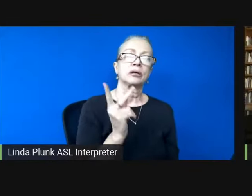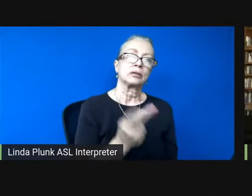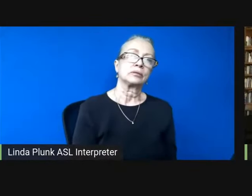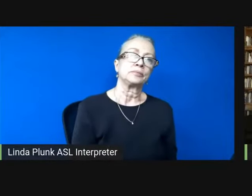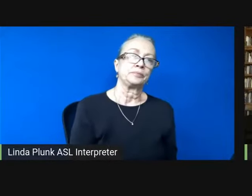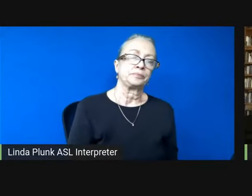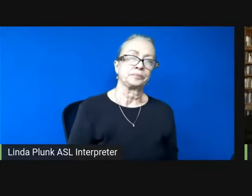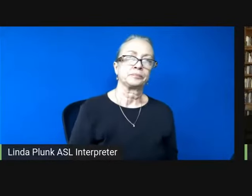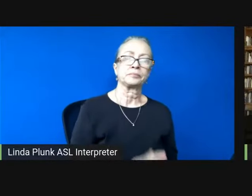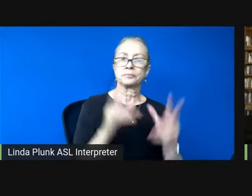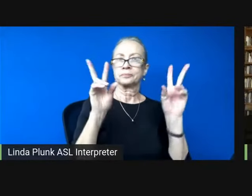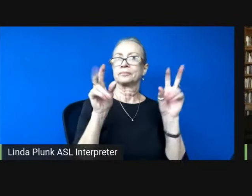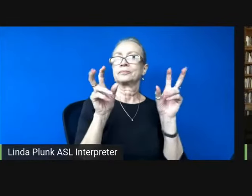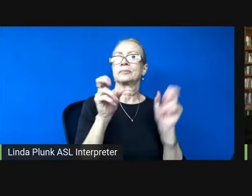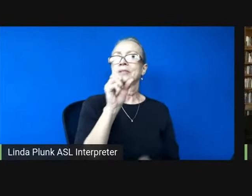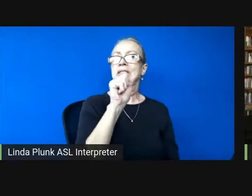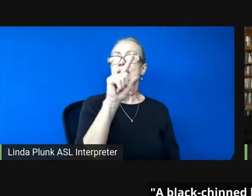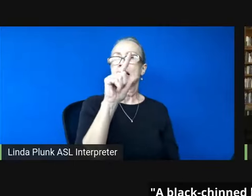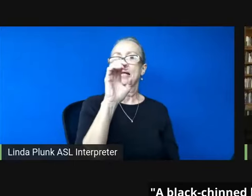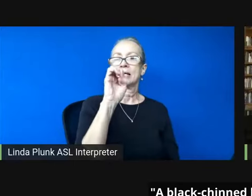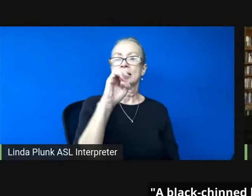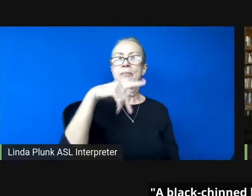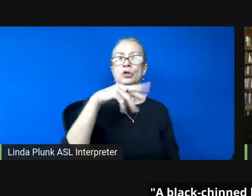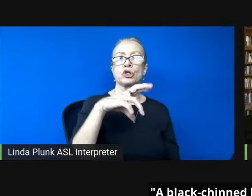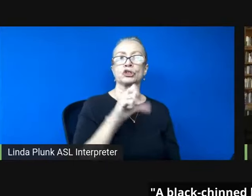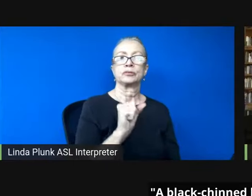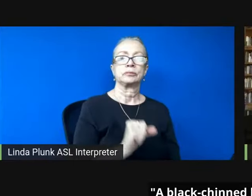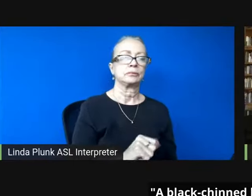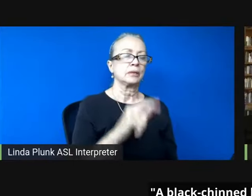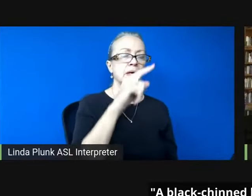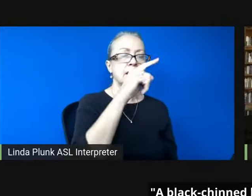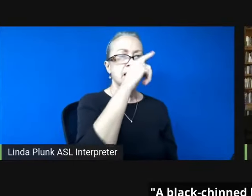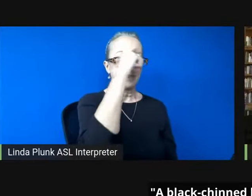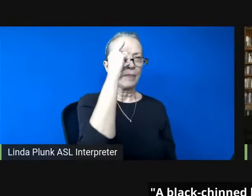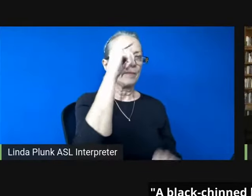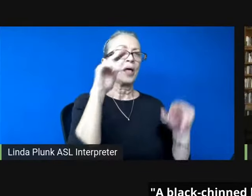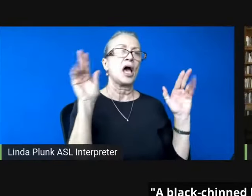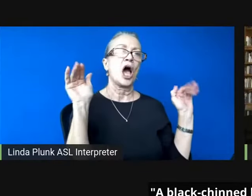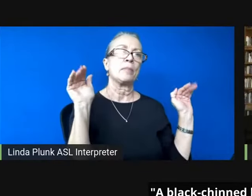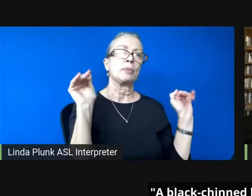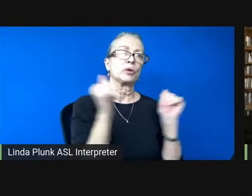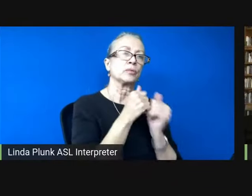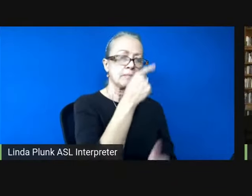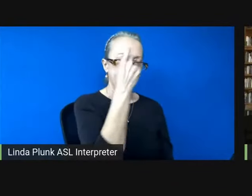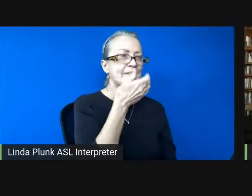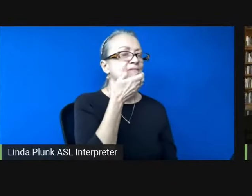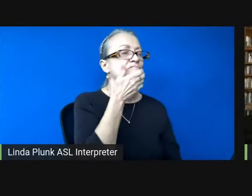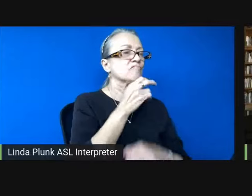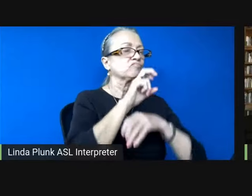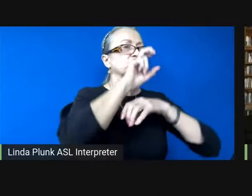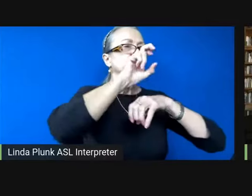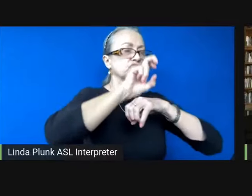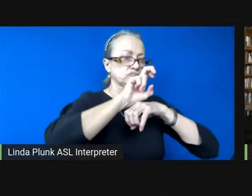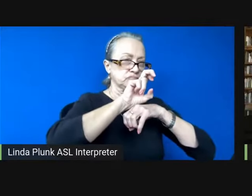sleepers a black chinned hummingbird lands on a metal wire and rests